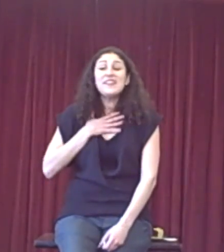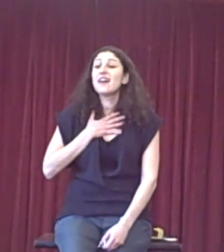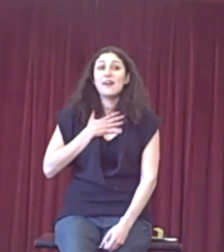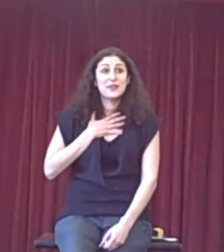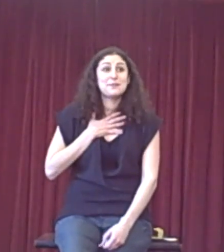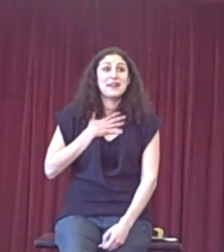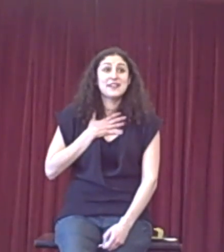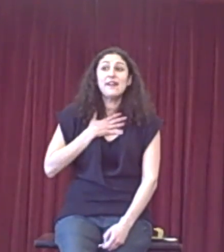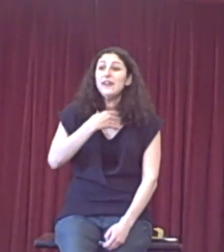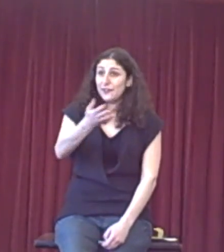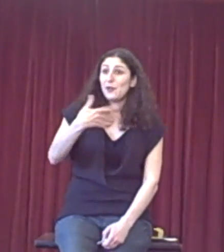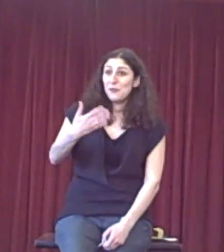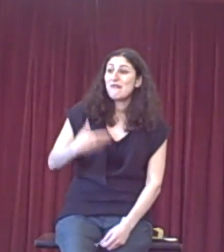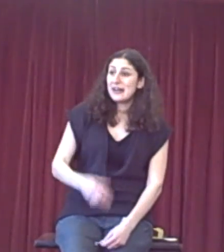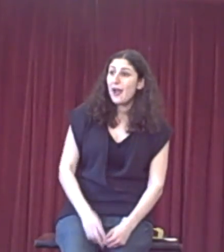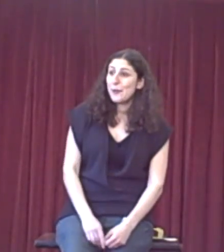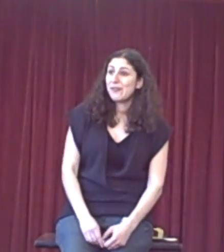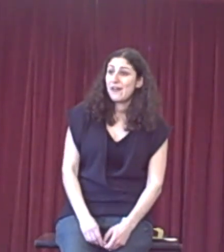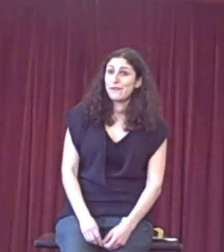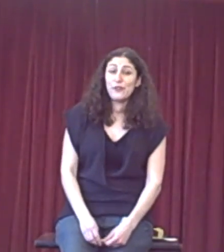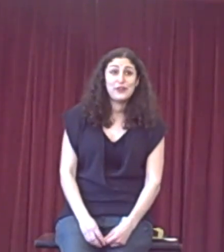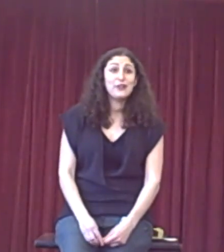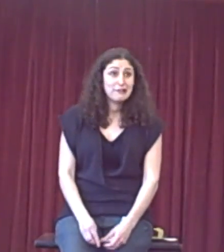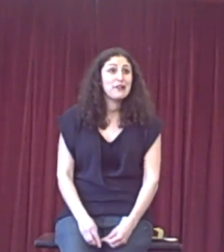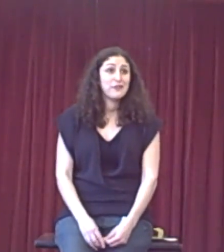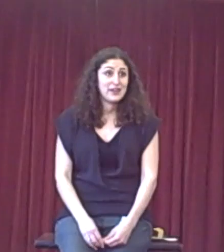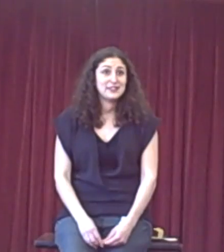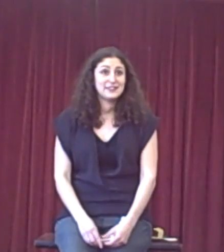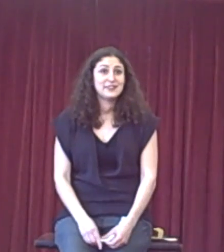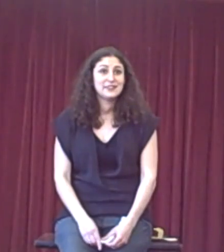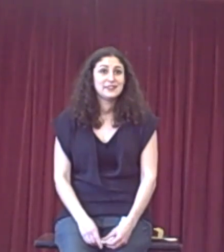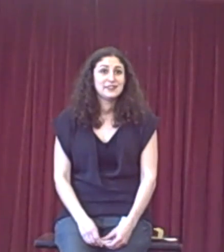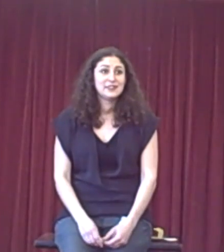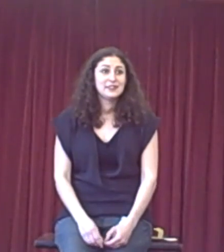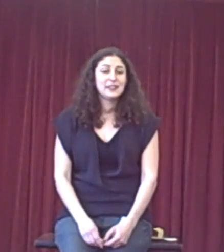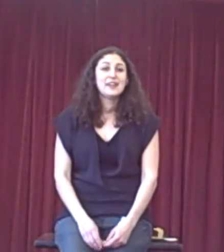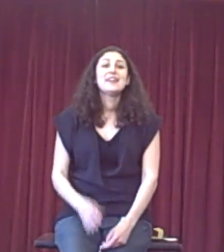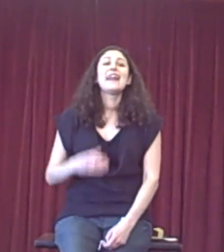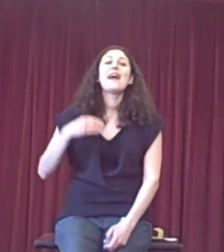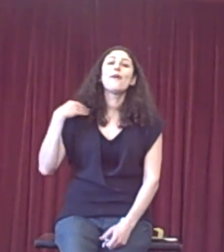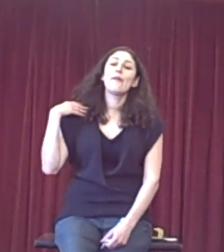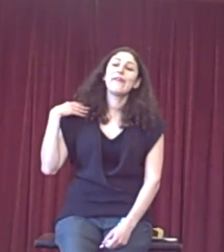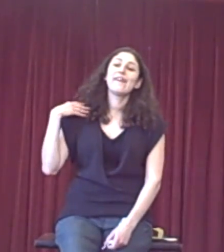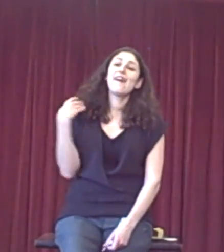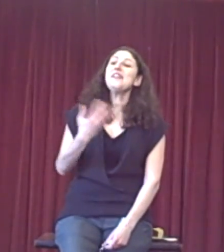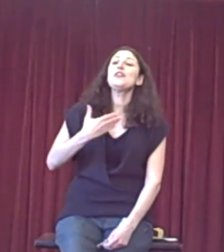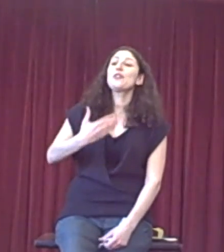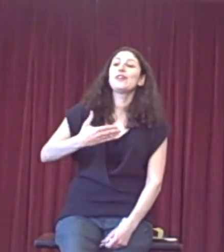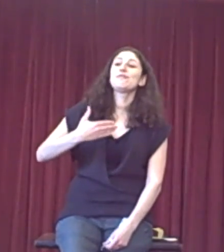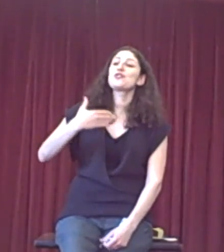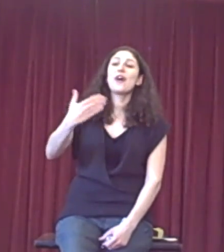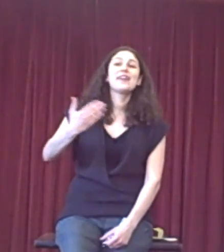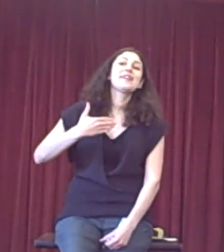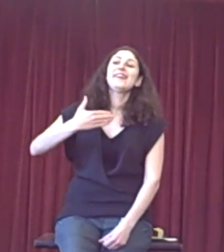think our one's better. And we really hope, therefore, that you'll agree with us. Now, I think you can try and